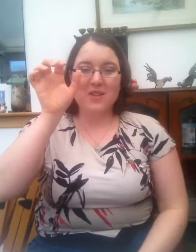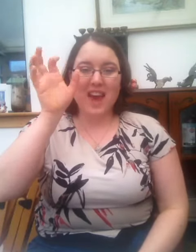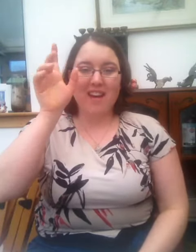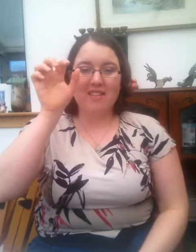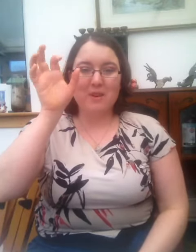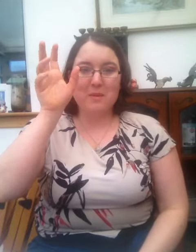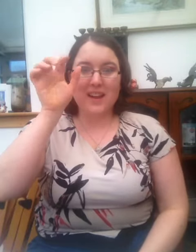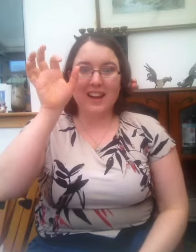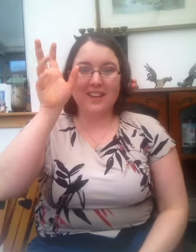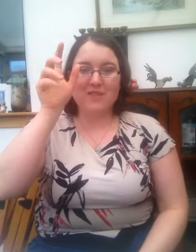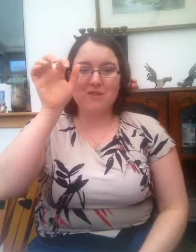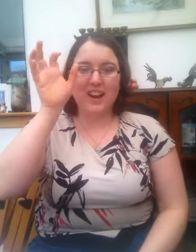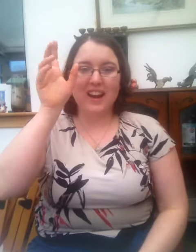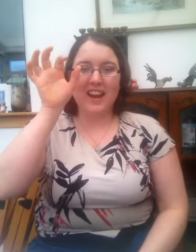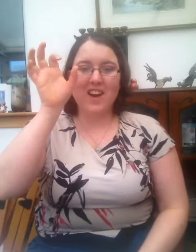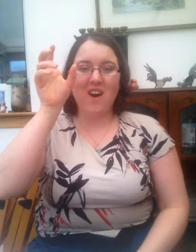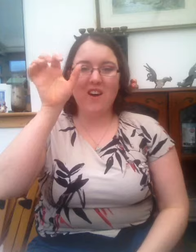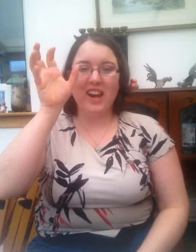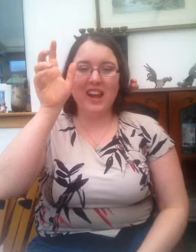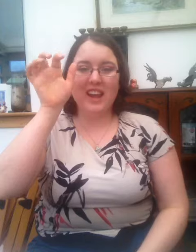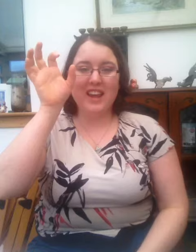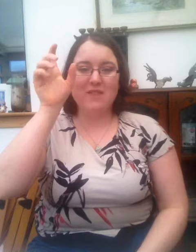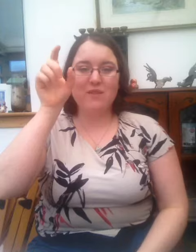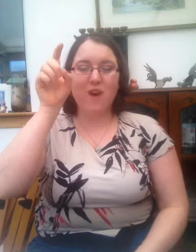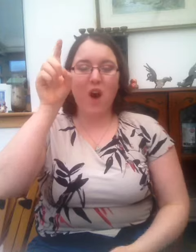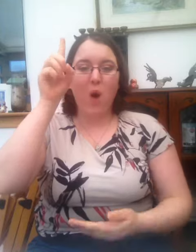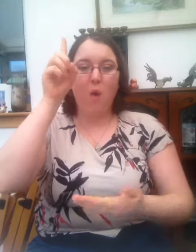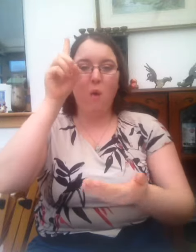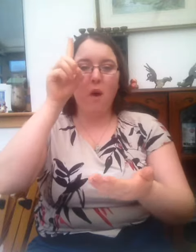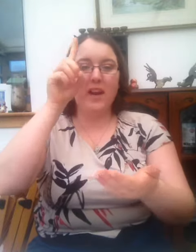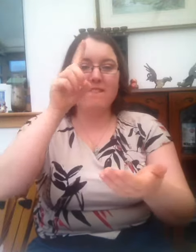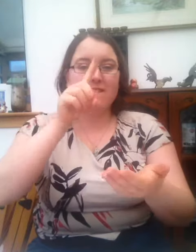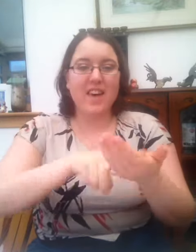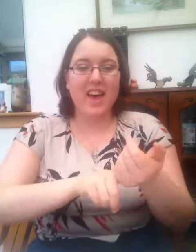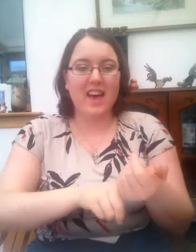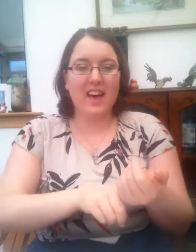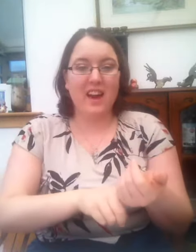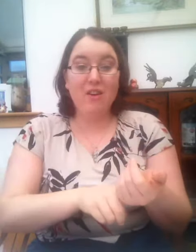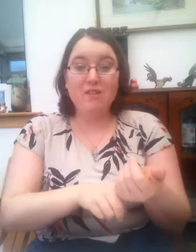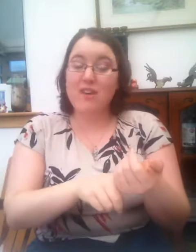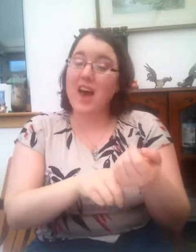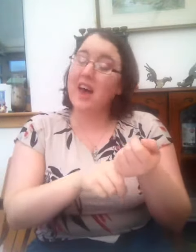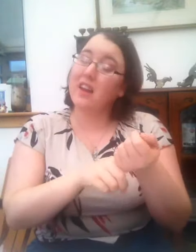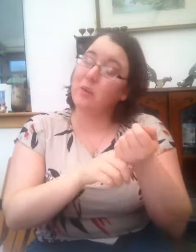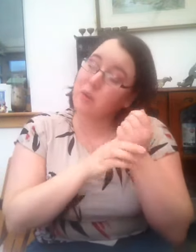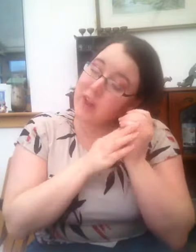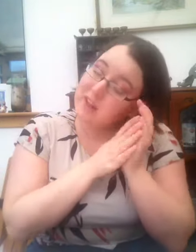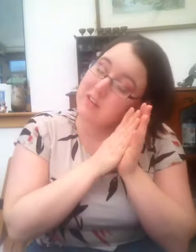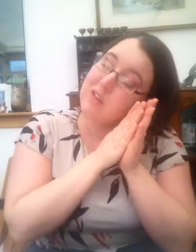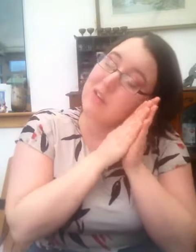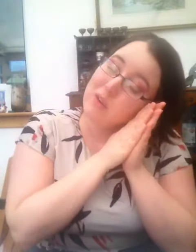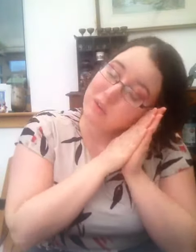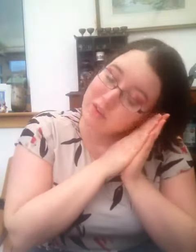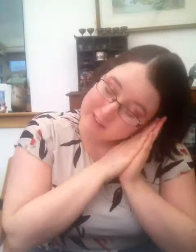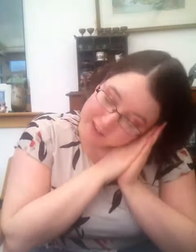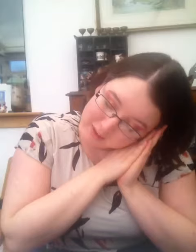caterpillars wriggling on a leaf. One fell off and went to sleep.